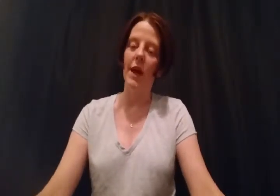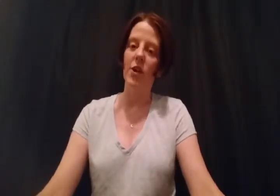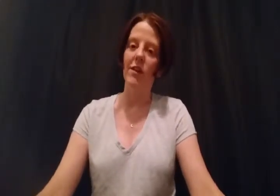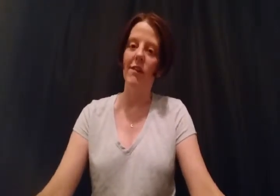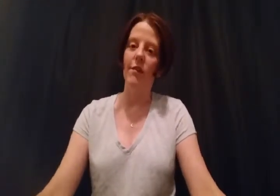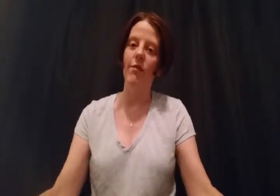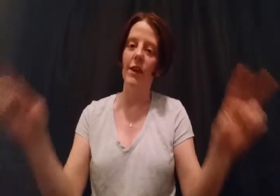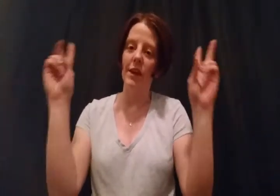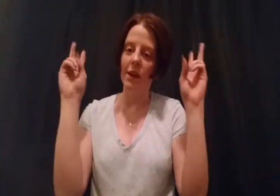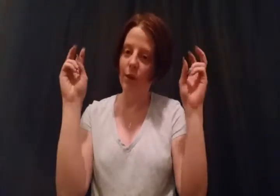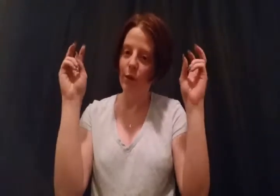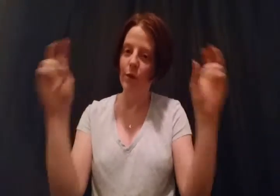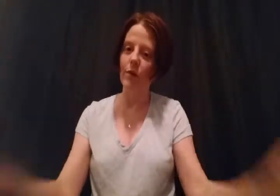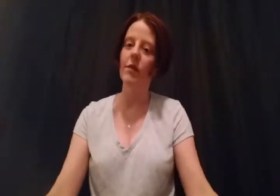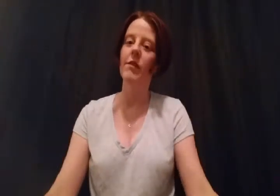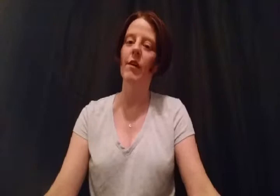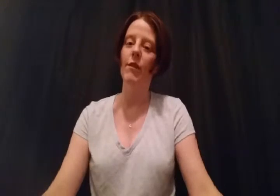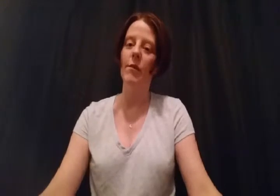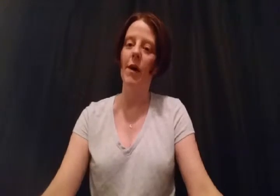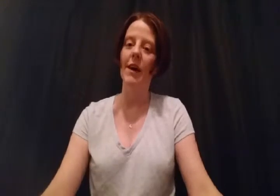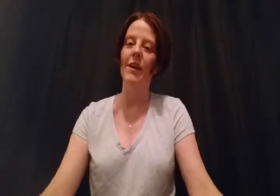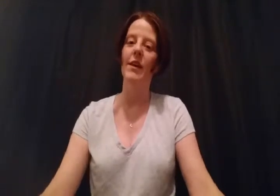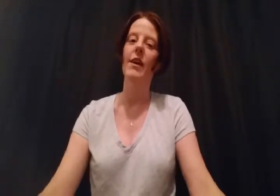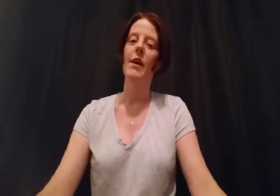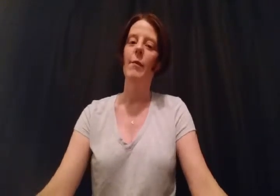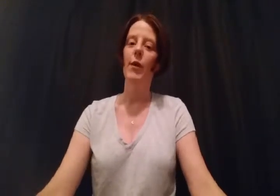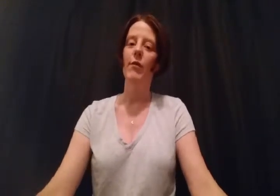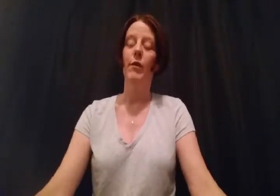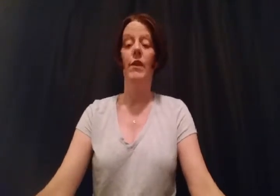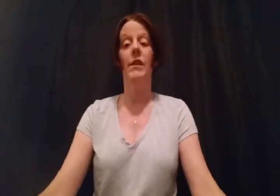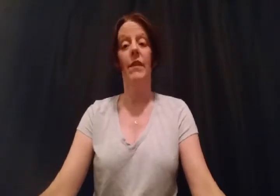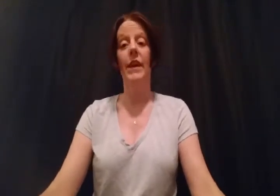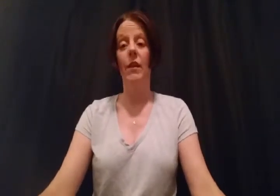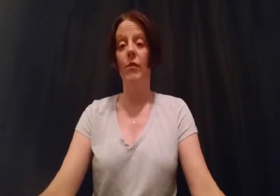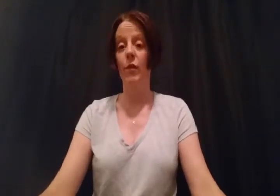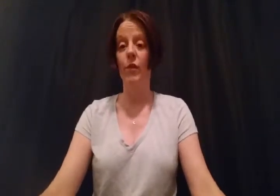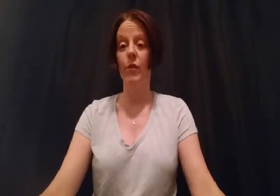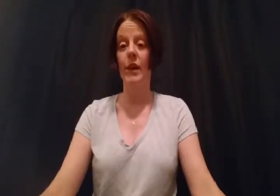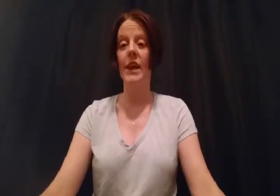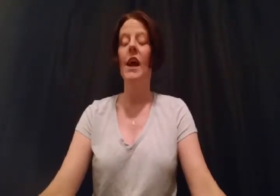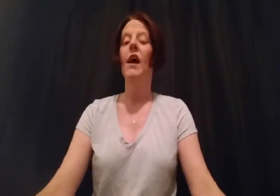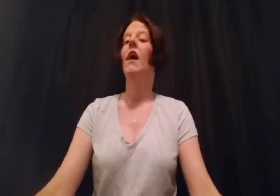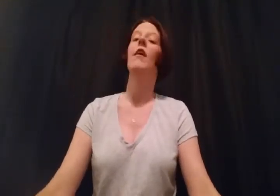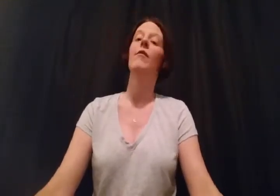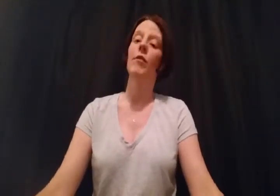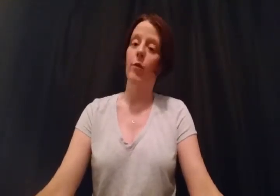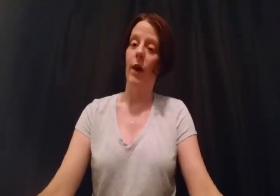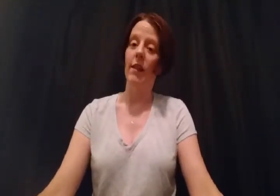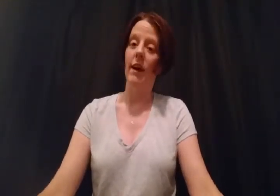reactions of the new Stephanie Meyer book for the 10th anniversary of Twilight.